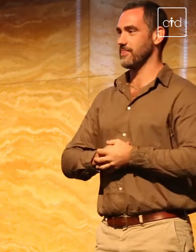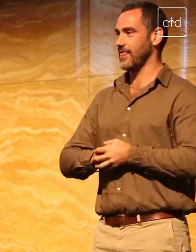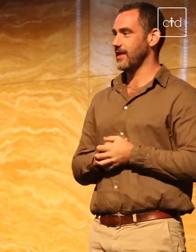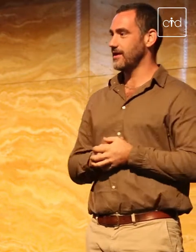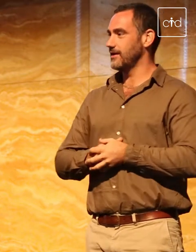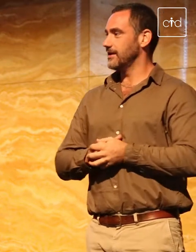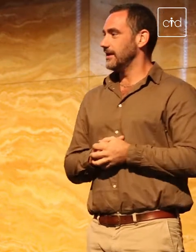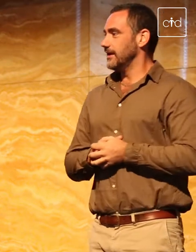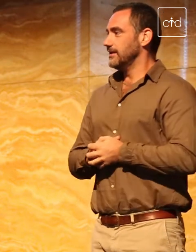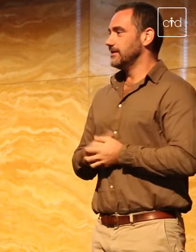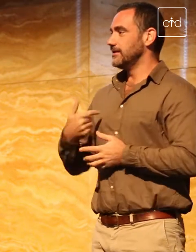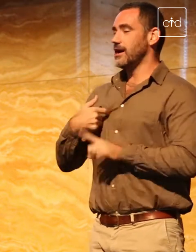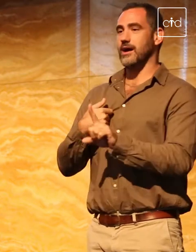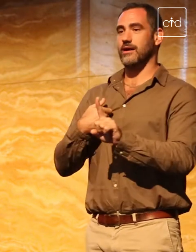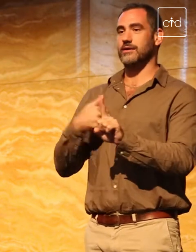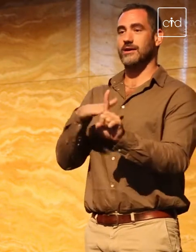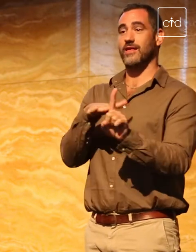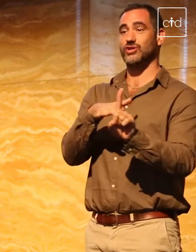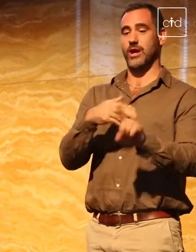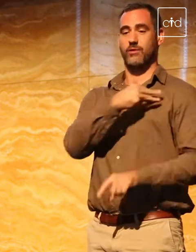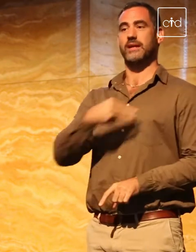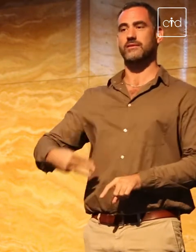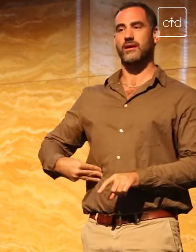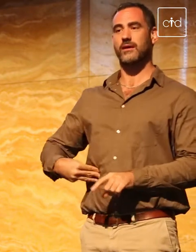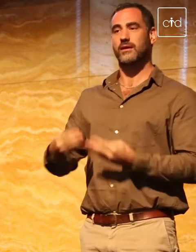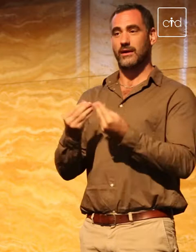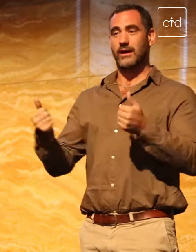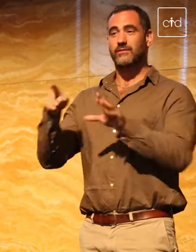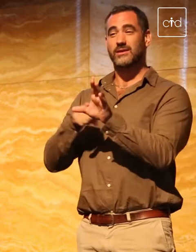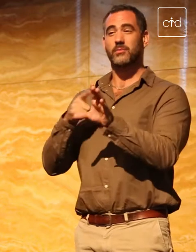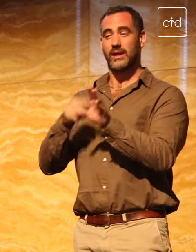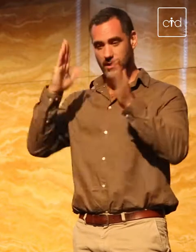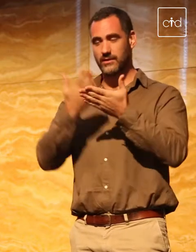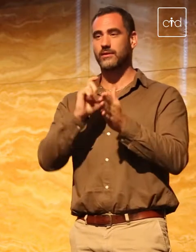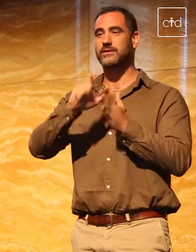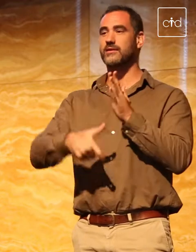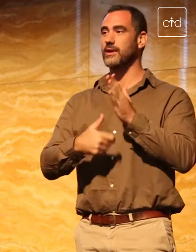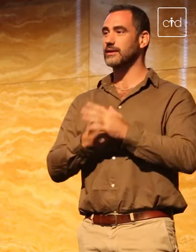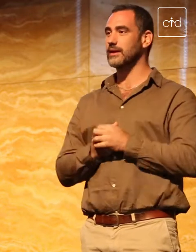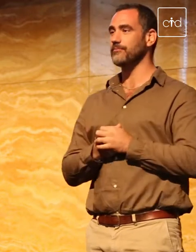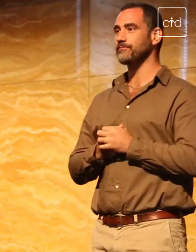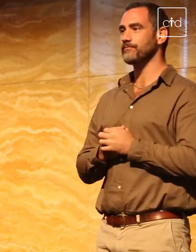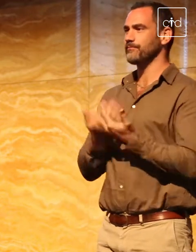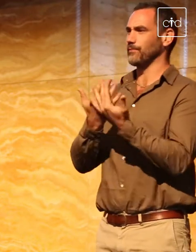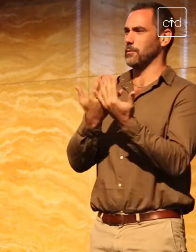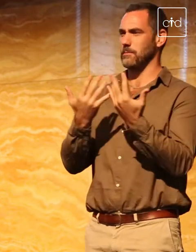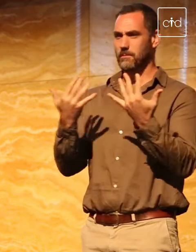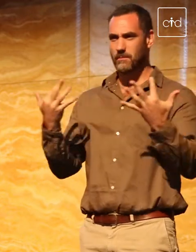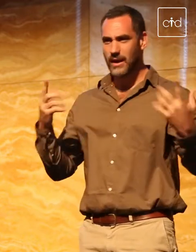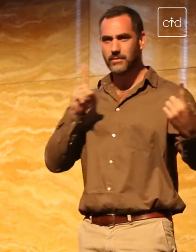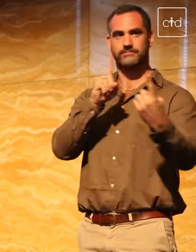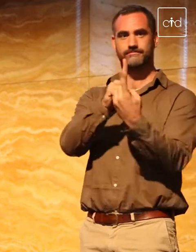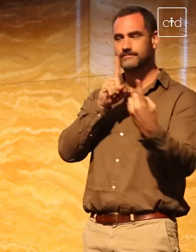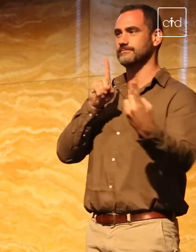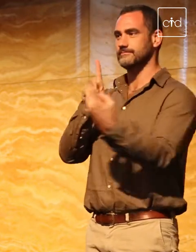was the Shadow Minister for quite some years for disability, and so I had many, many meetings and many discussions